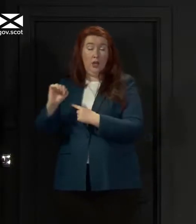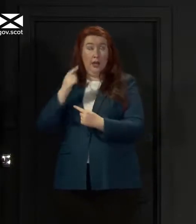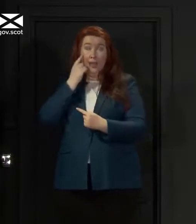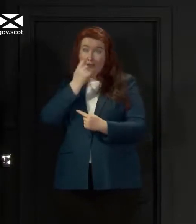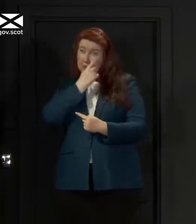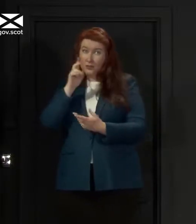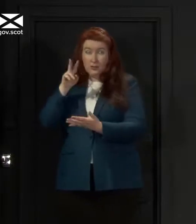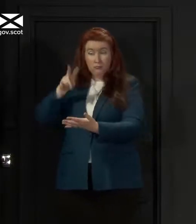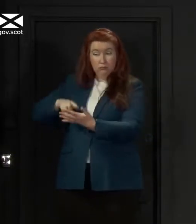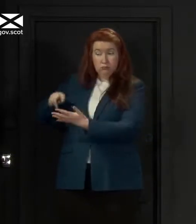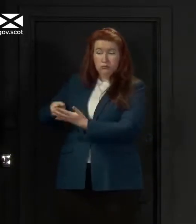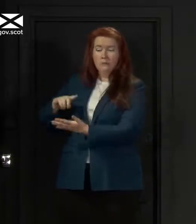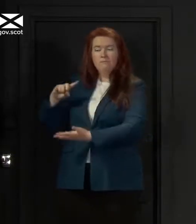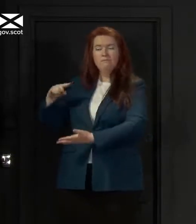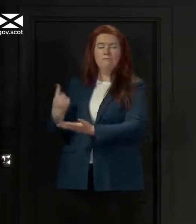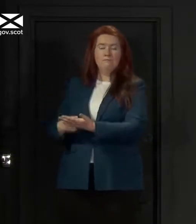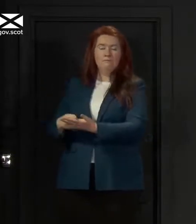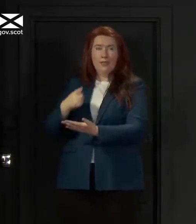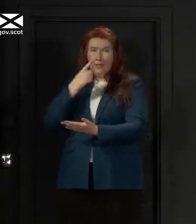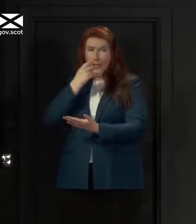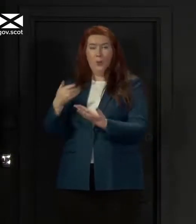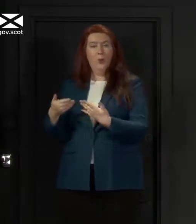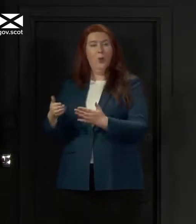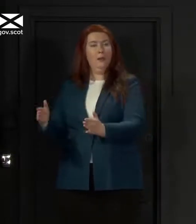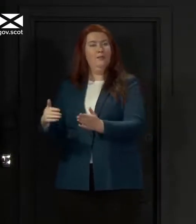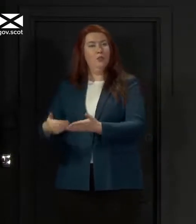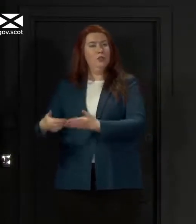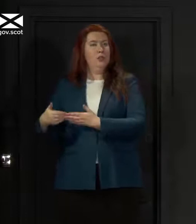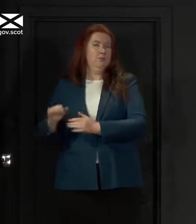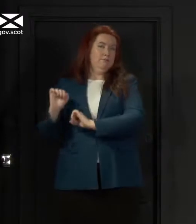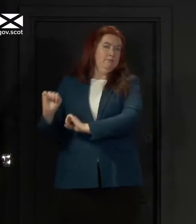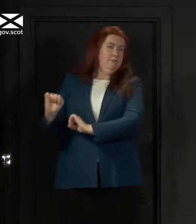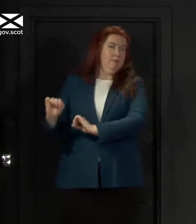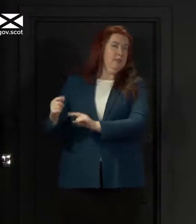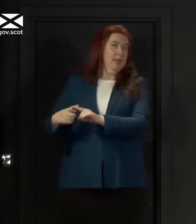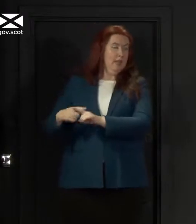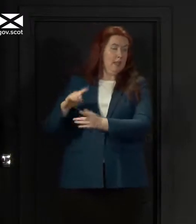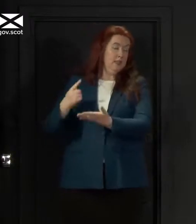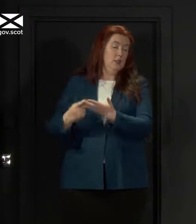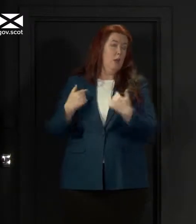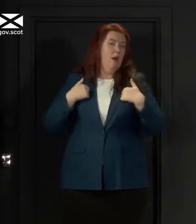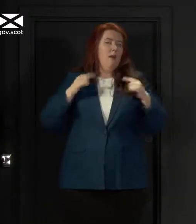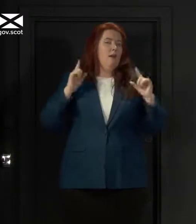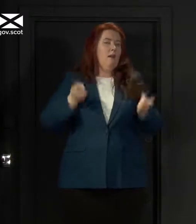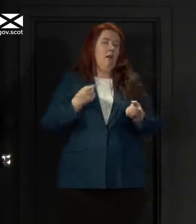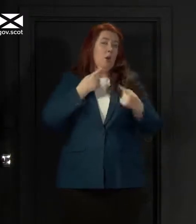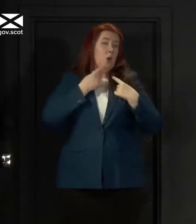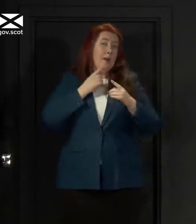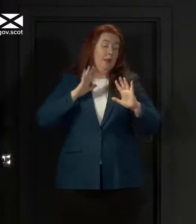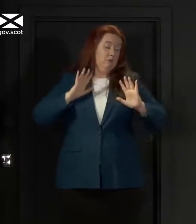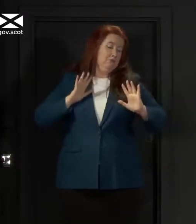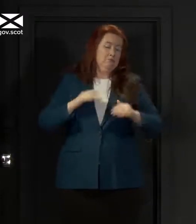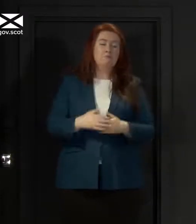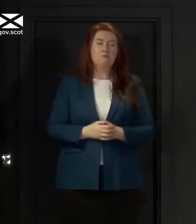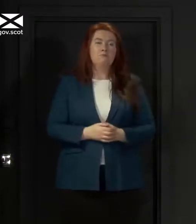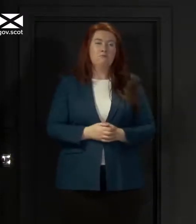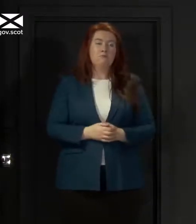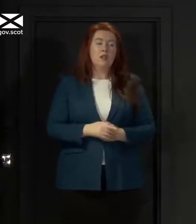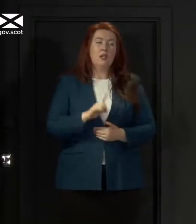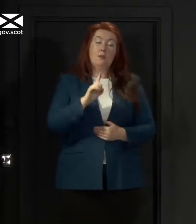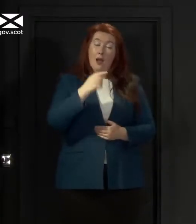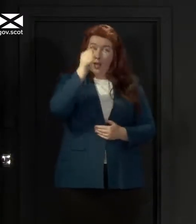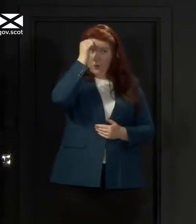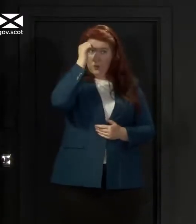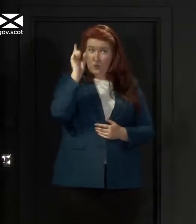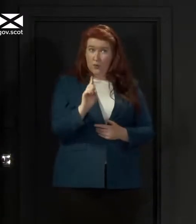been looking at in order to reach the view that they have reached and I can't comment then any more on that. But what I do